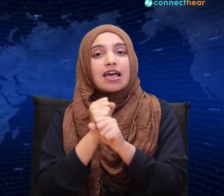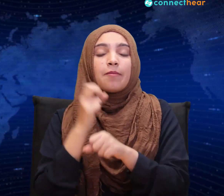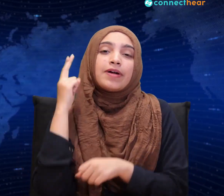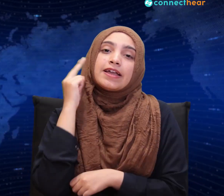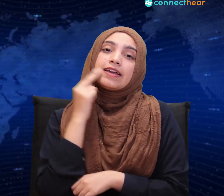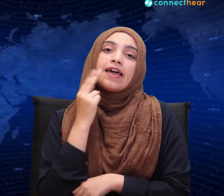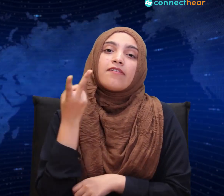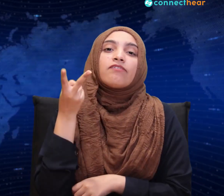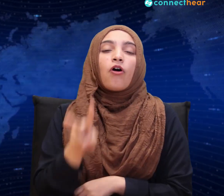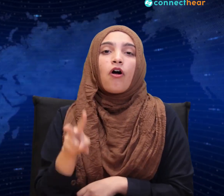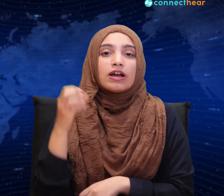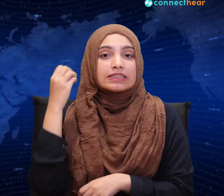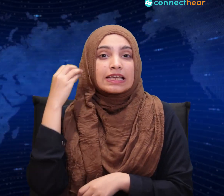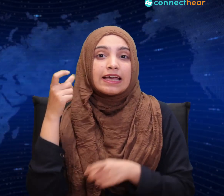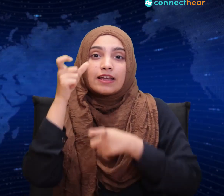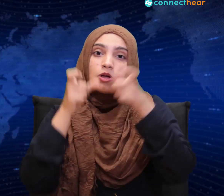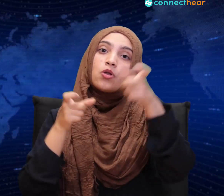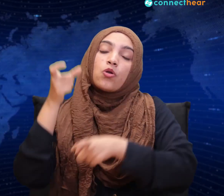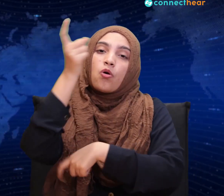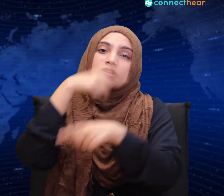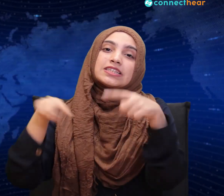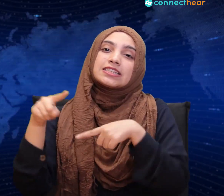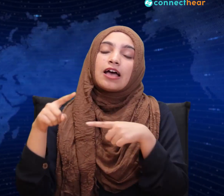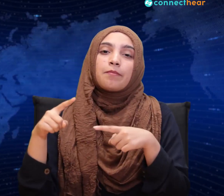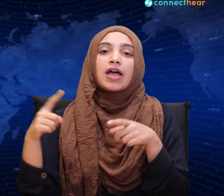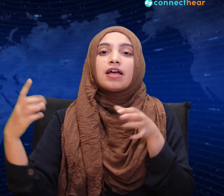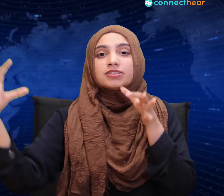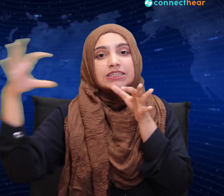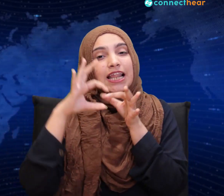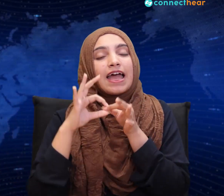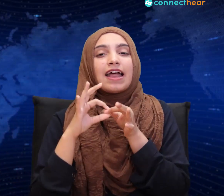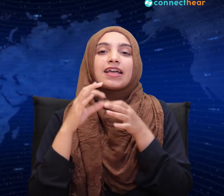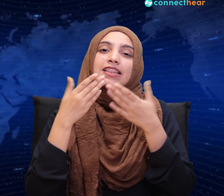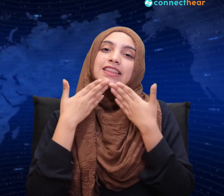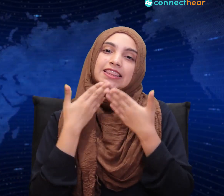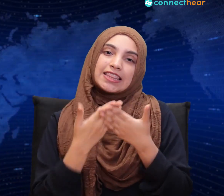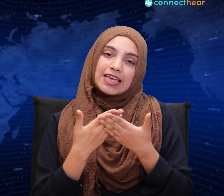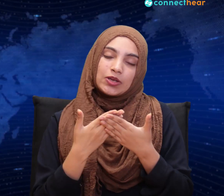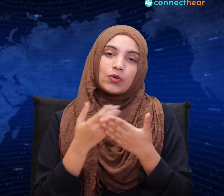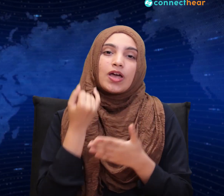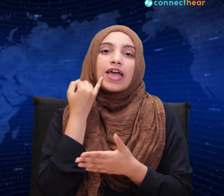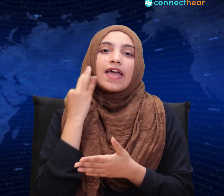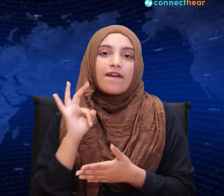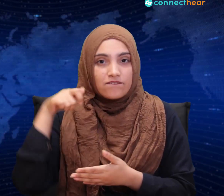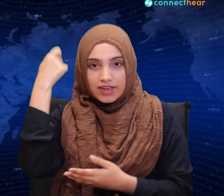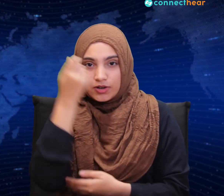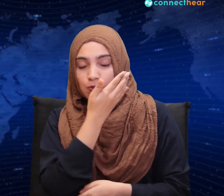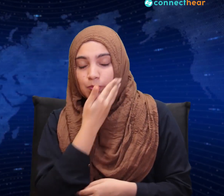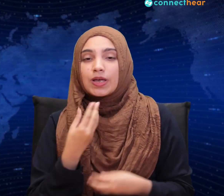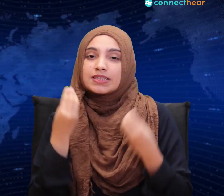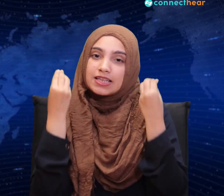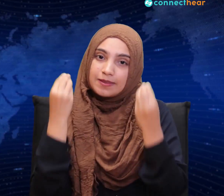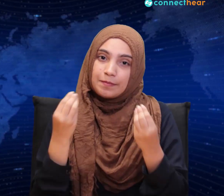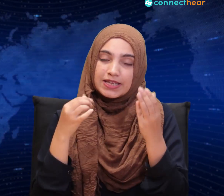hearing people around the world for connecting with us. If you enjoy the video, please like, comment,